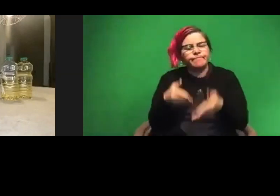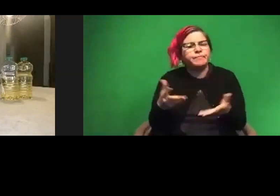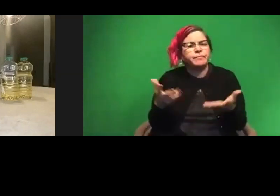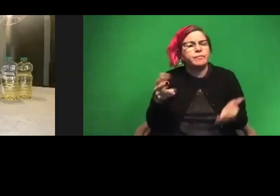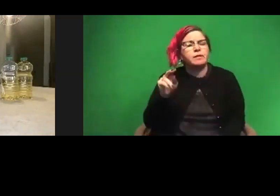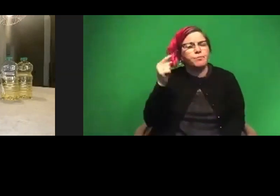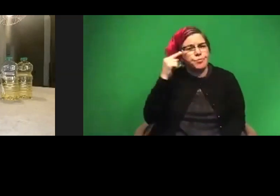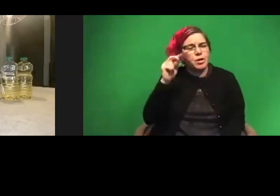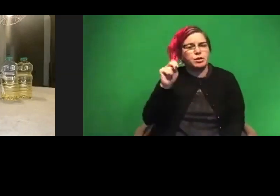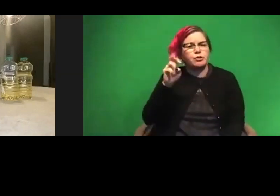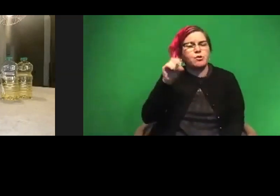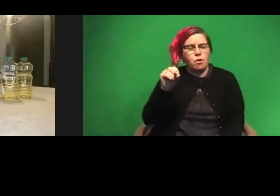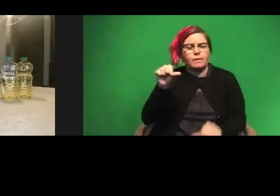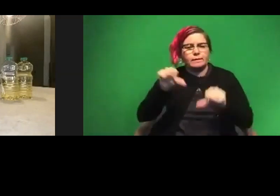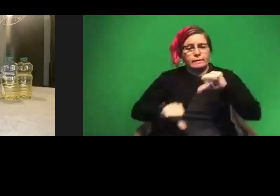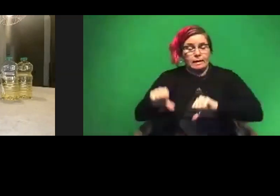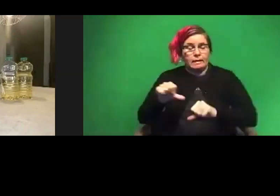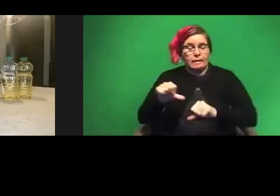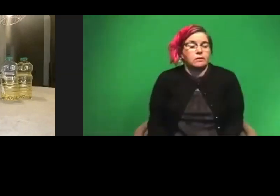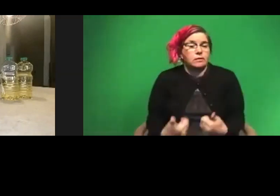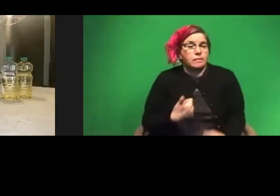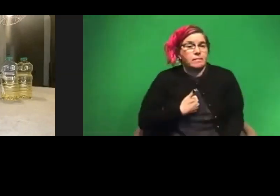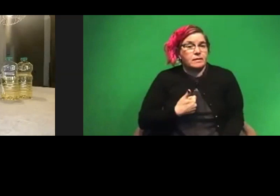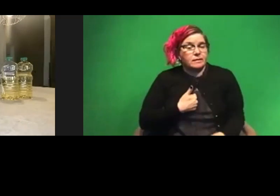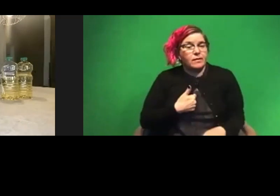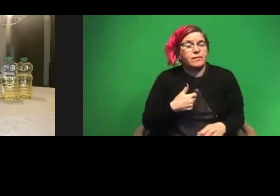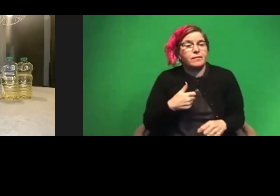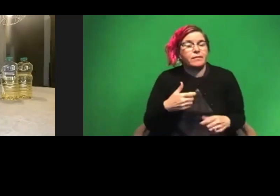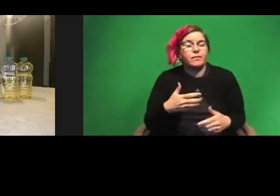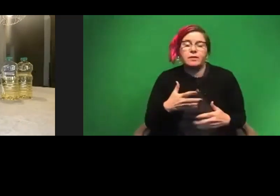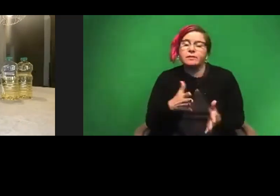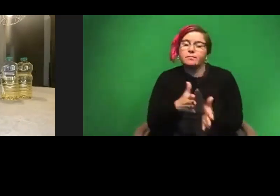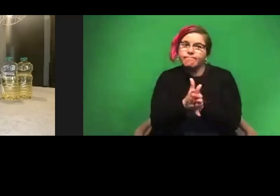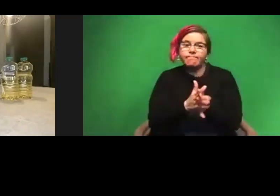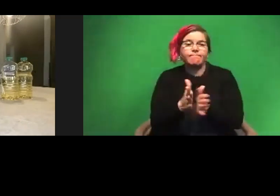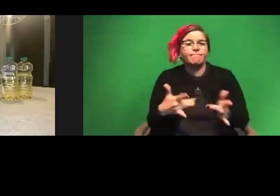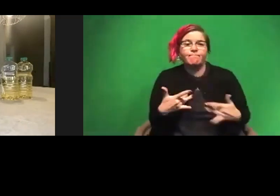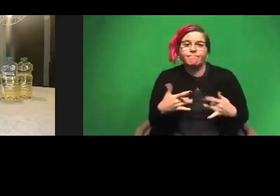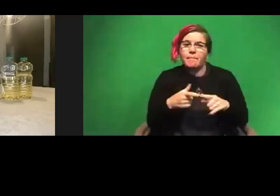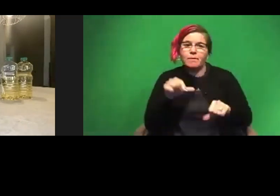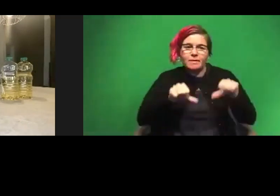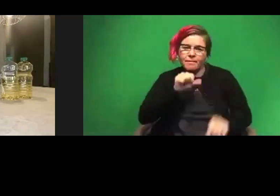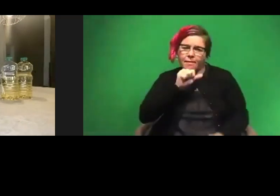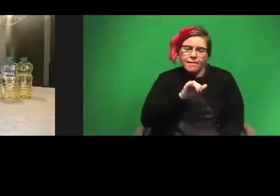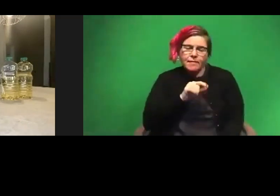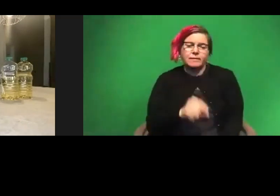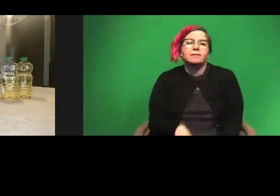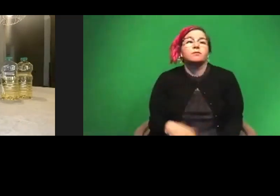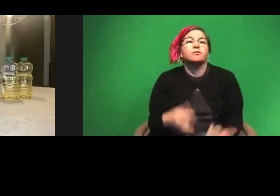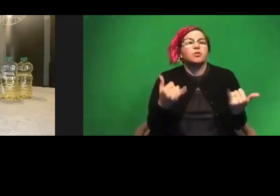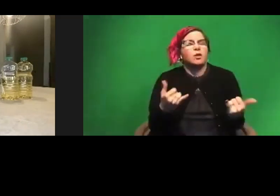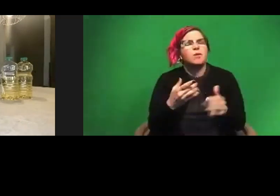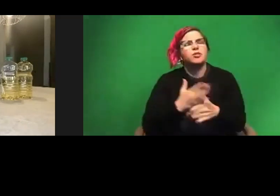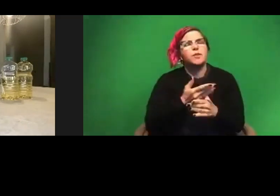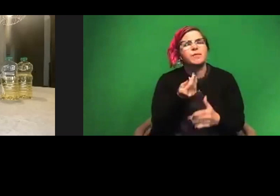So I am very, very, very enthused by science. I love science. And today I just wanted to share a few